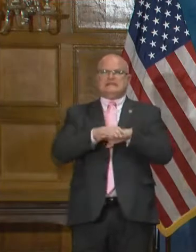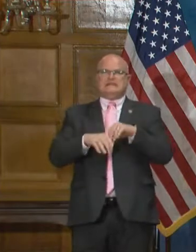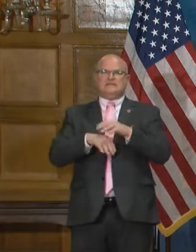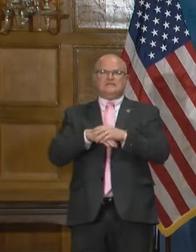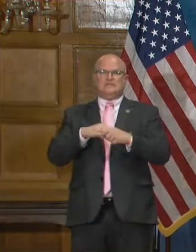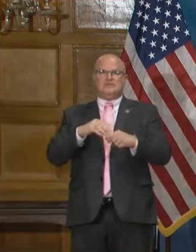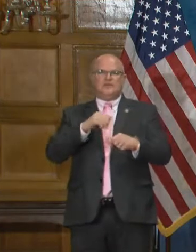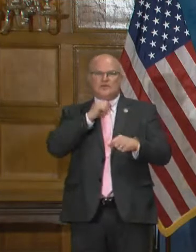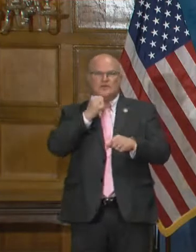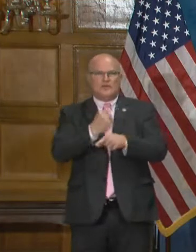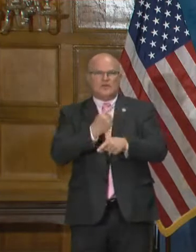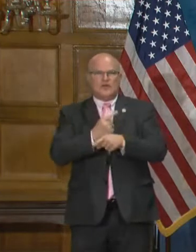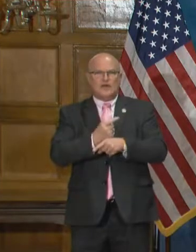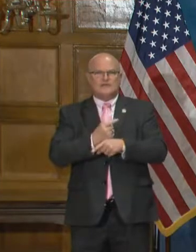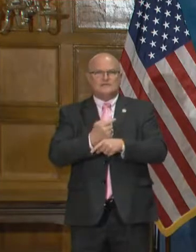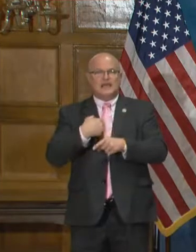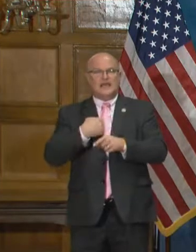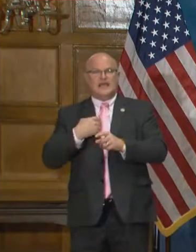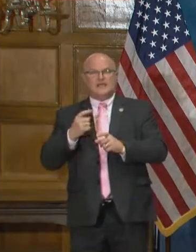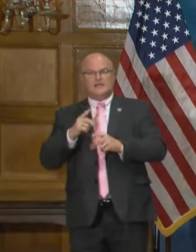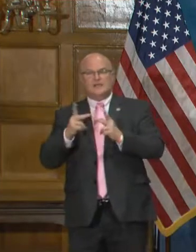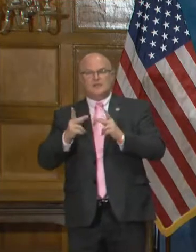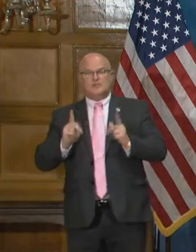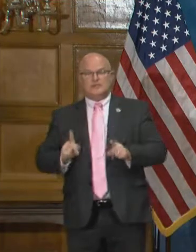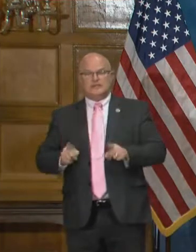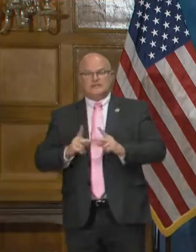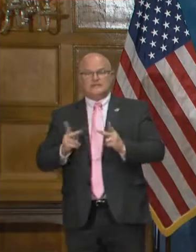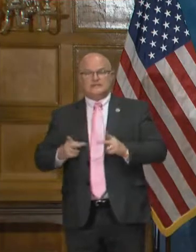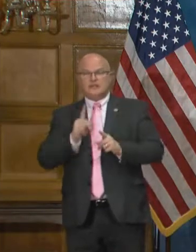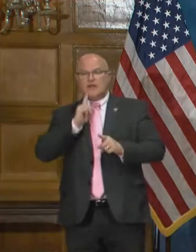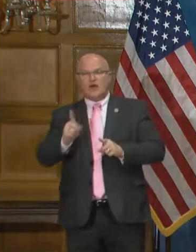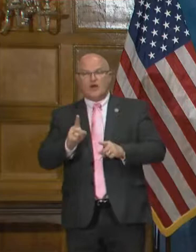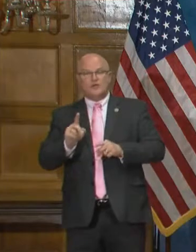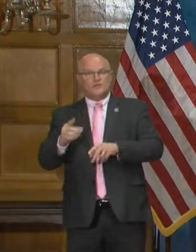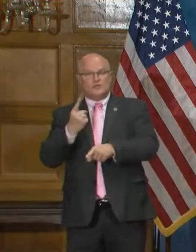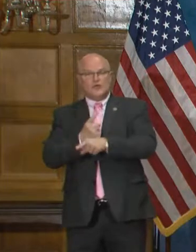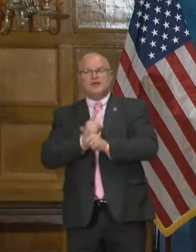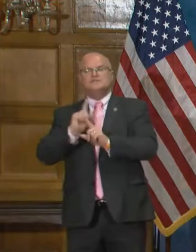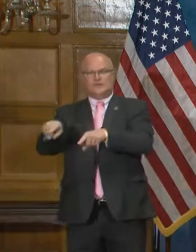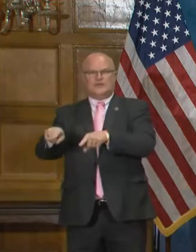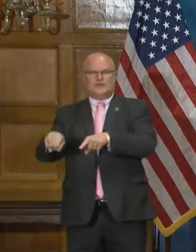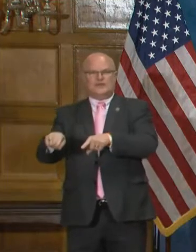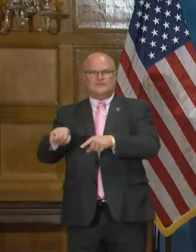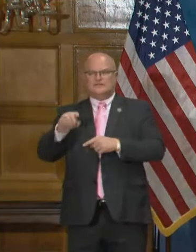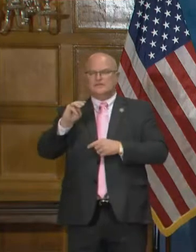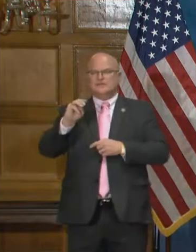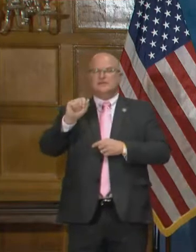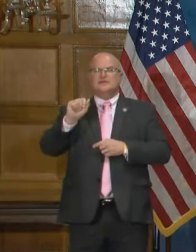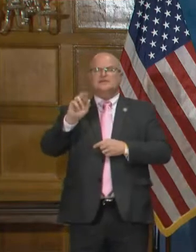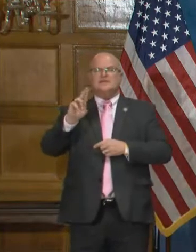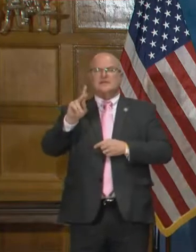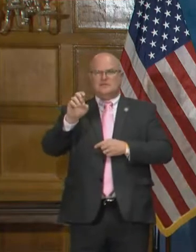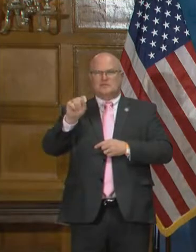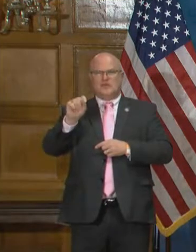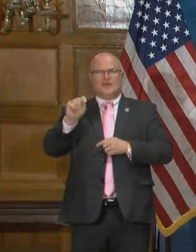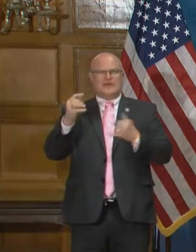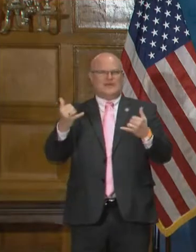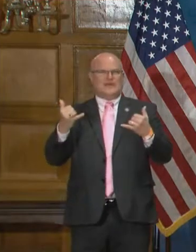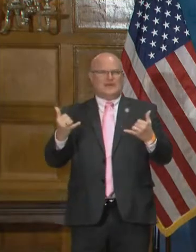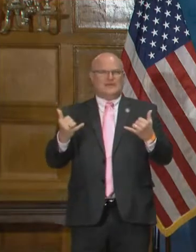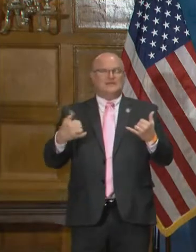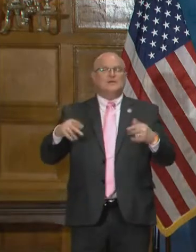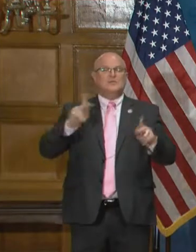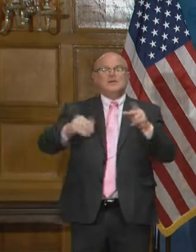the right precautions. Reward those that are. I think that's the marketplace and everybody knows today what is